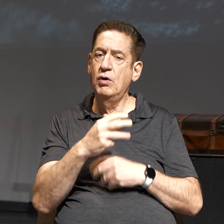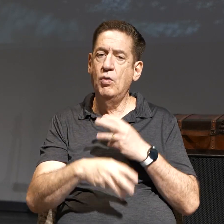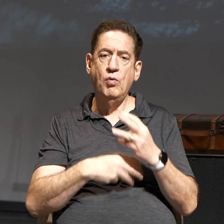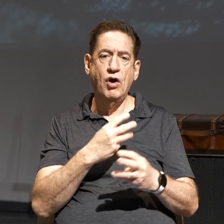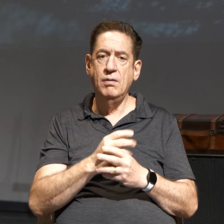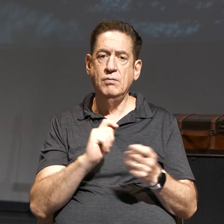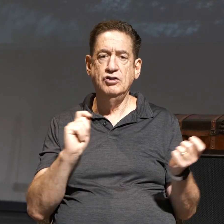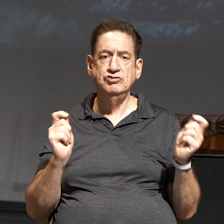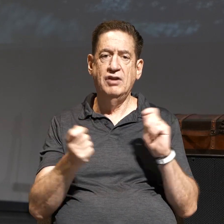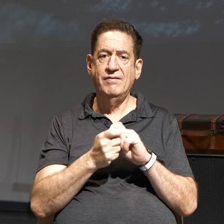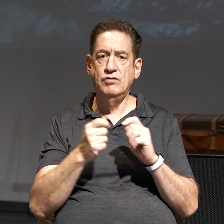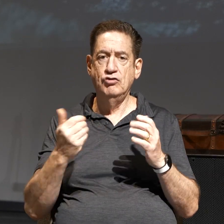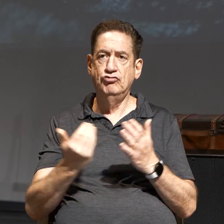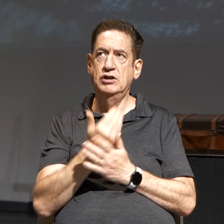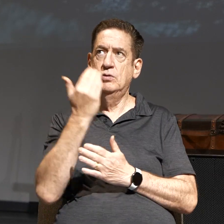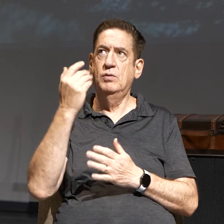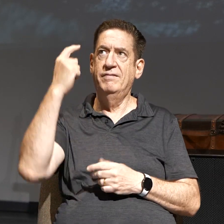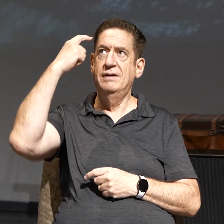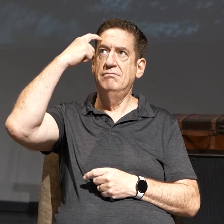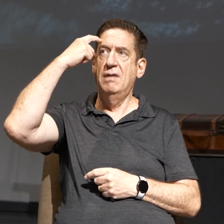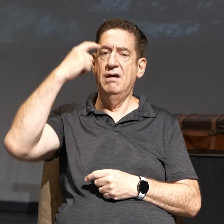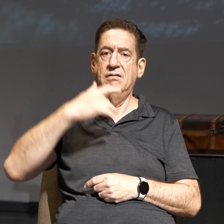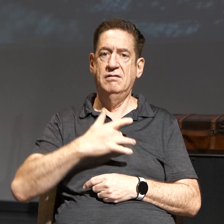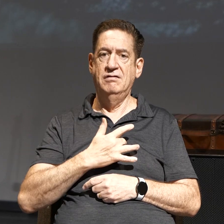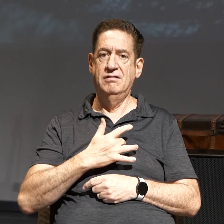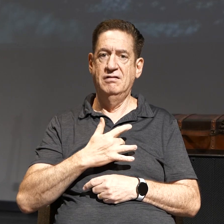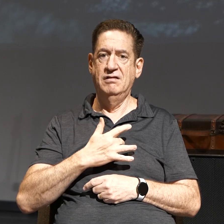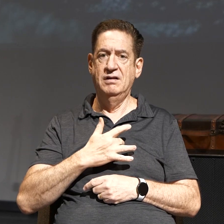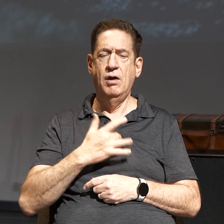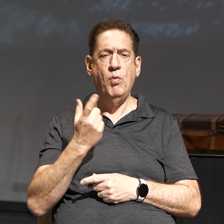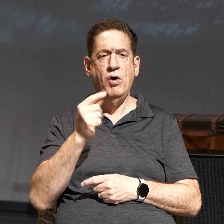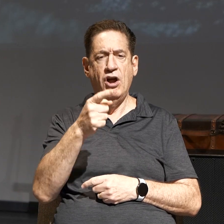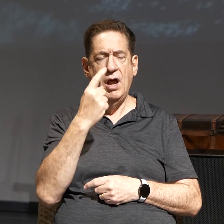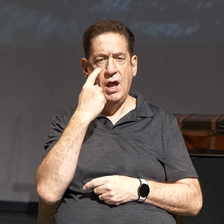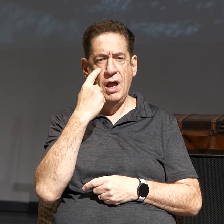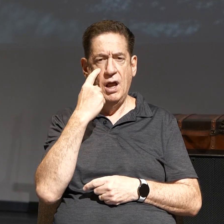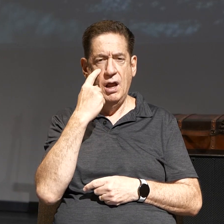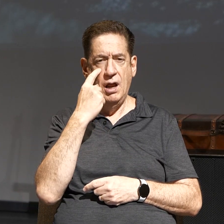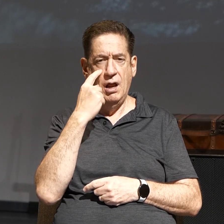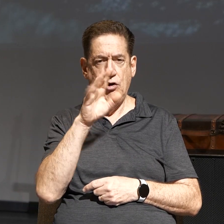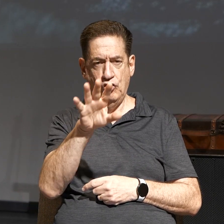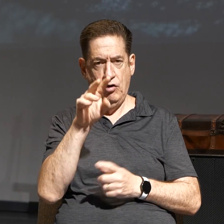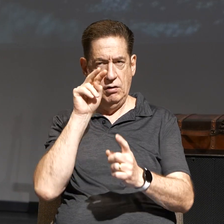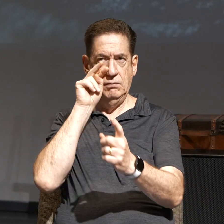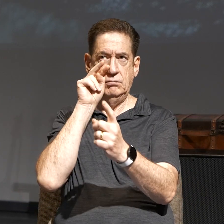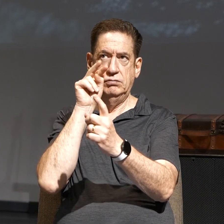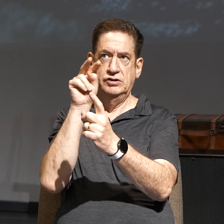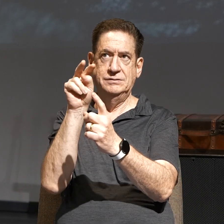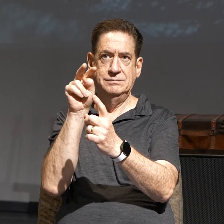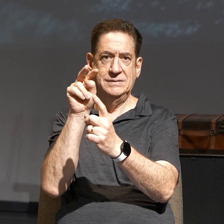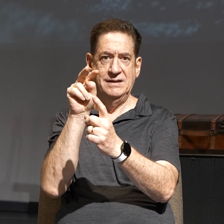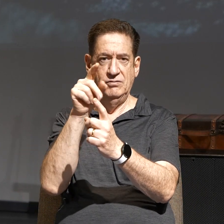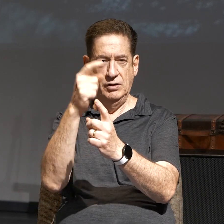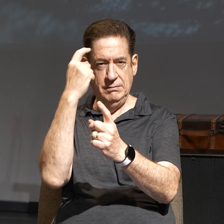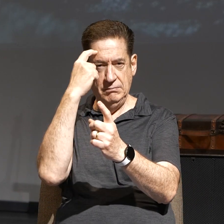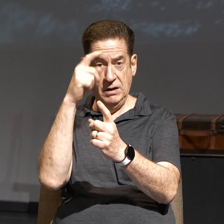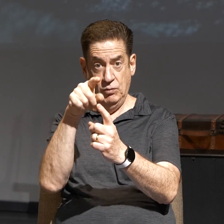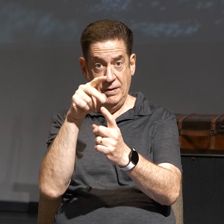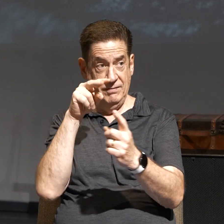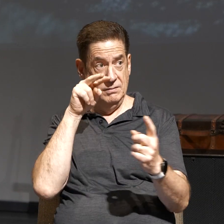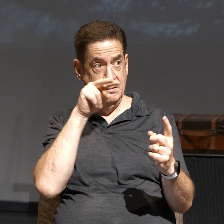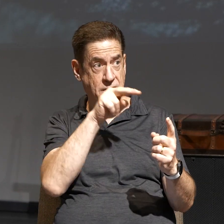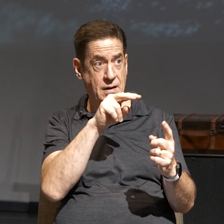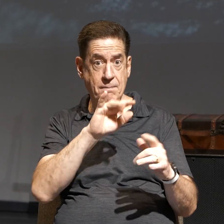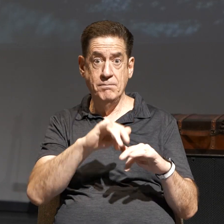by the renewing of your mind, your heart. What's your… What's your I, your perspective, your mindset? You have a biblical worldview. You